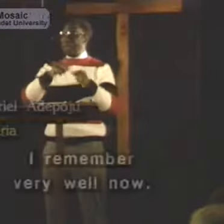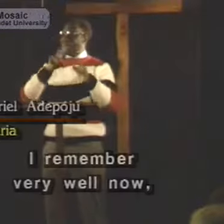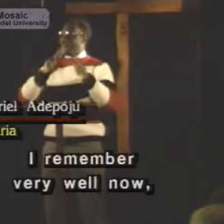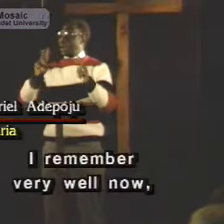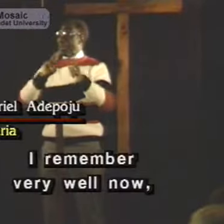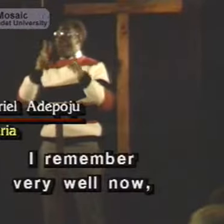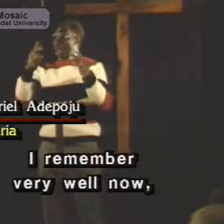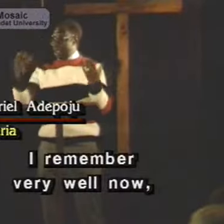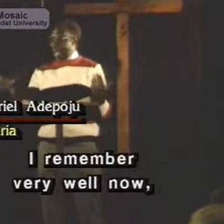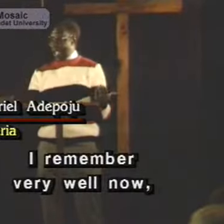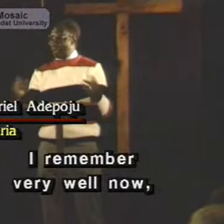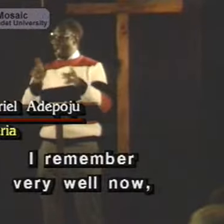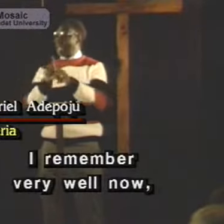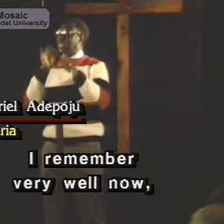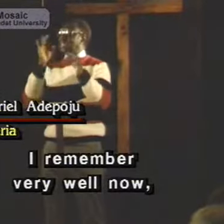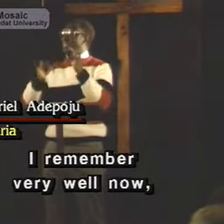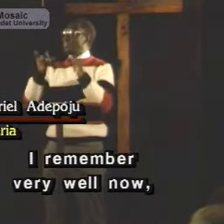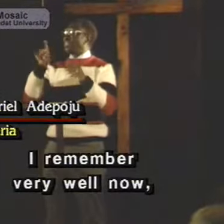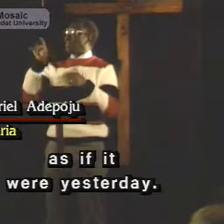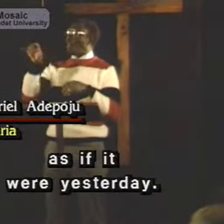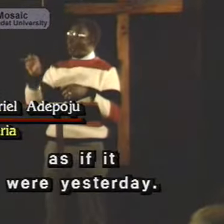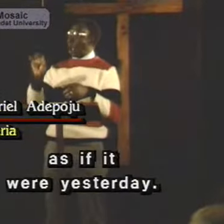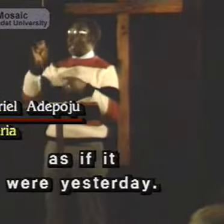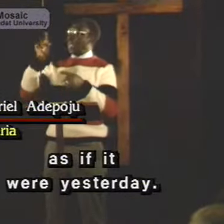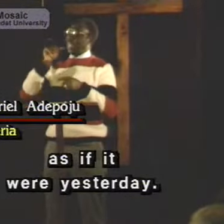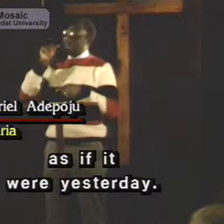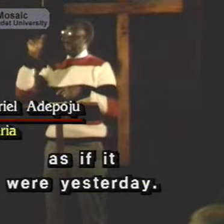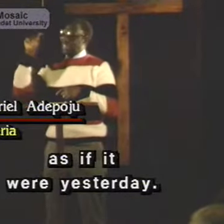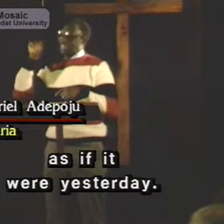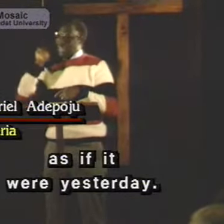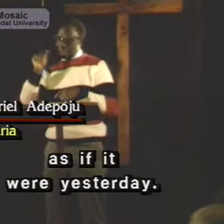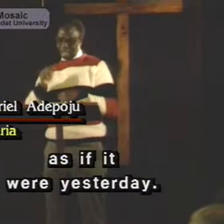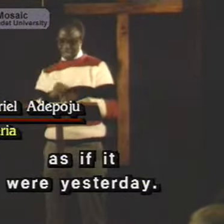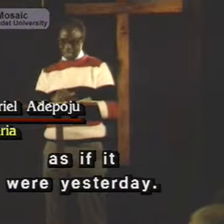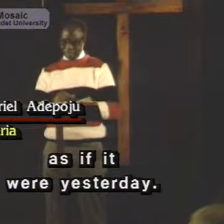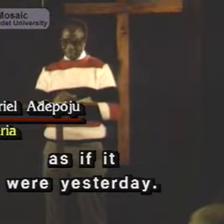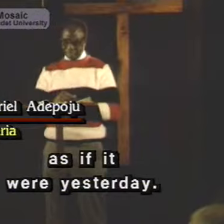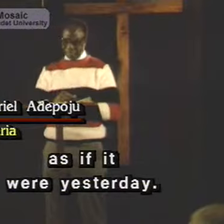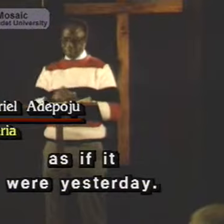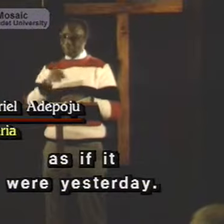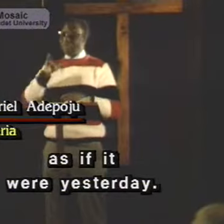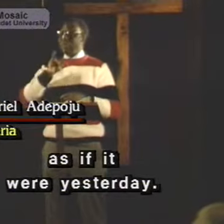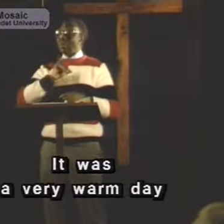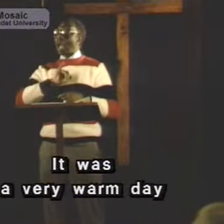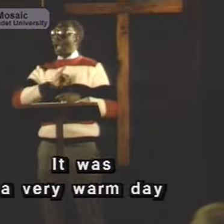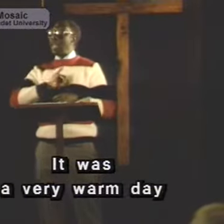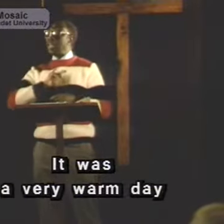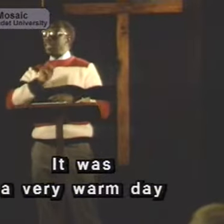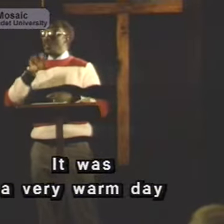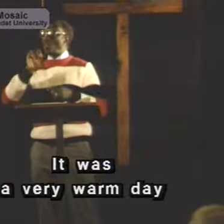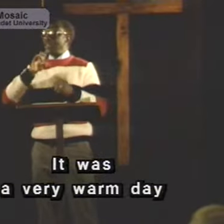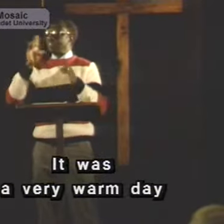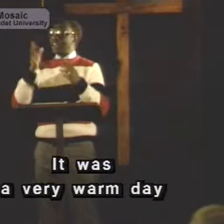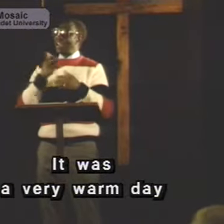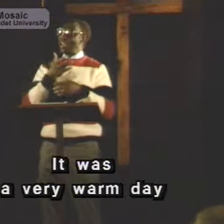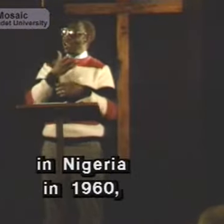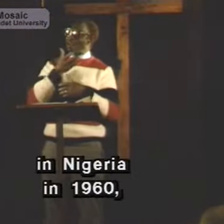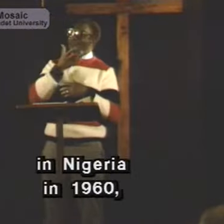I remember very well now, as if it were yesterday. It was a very warm day in Nigeria